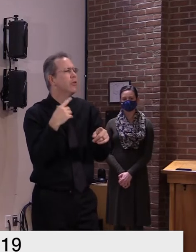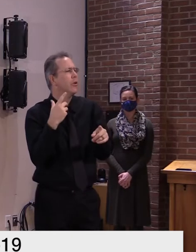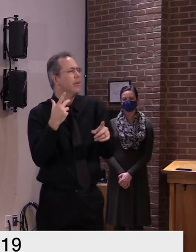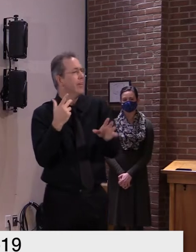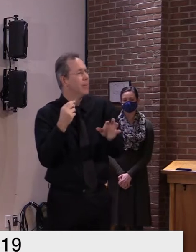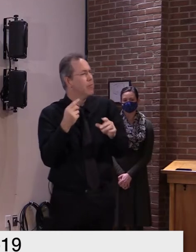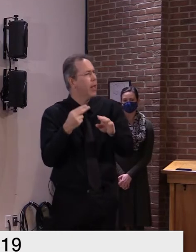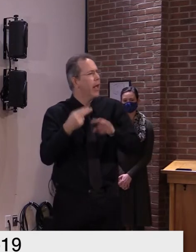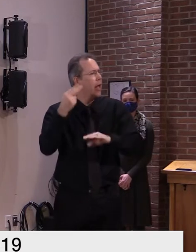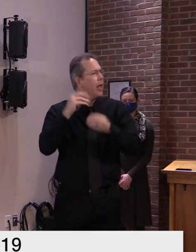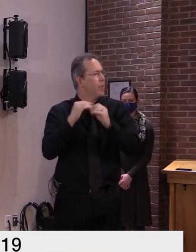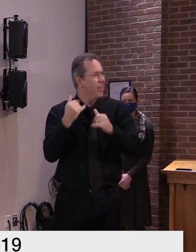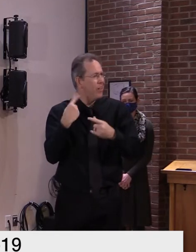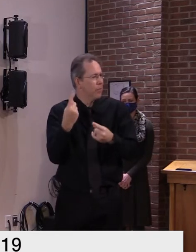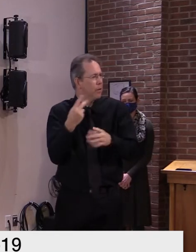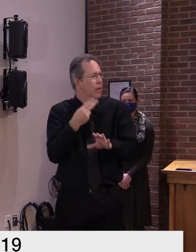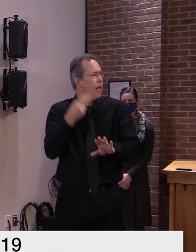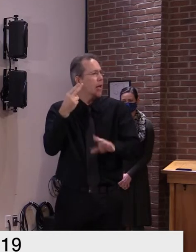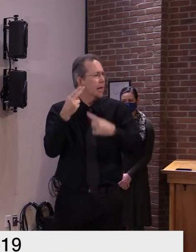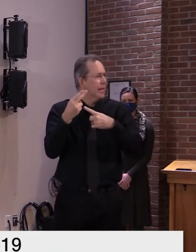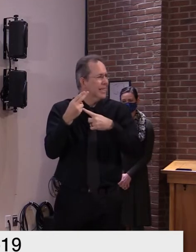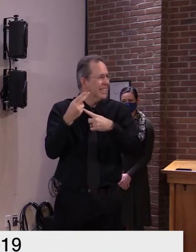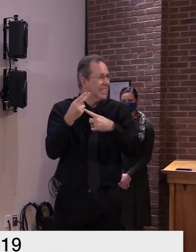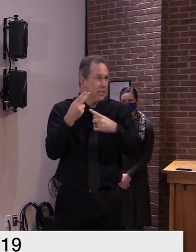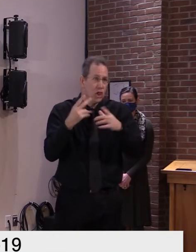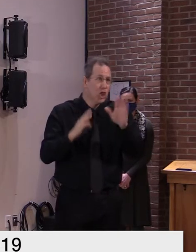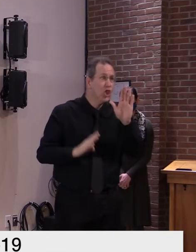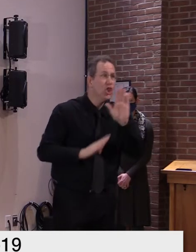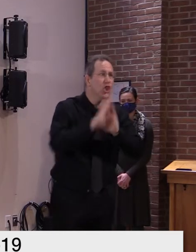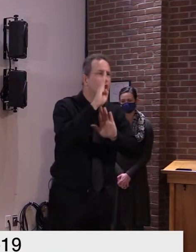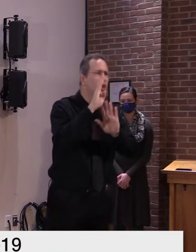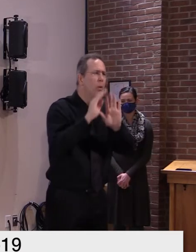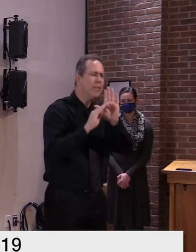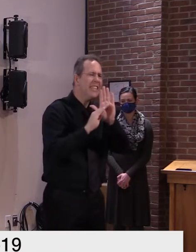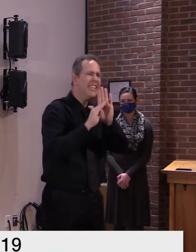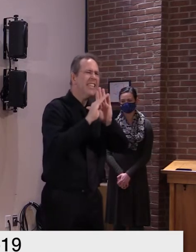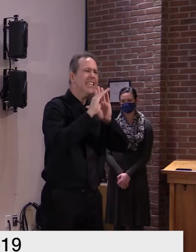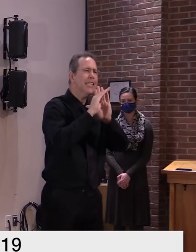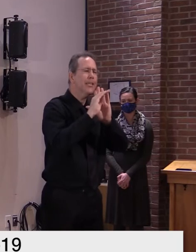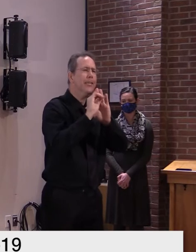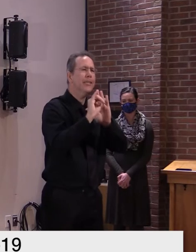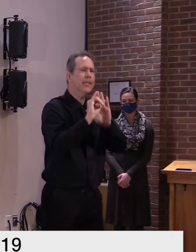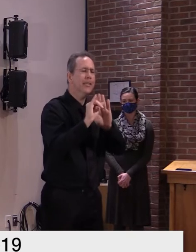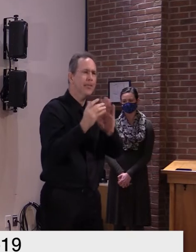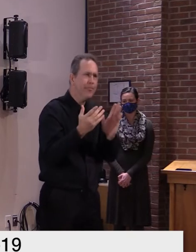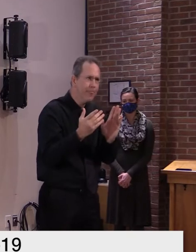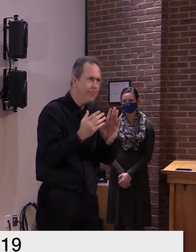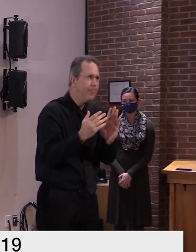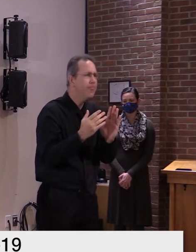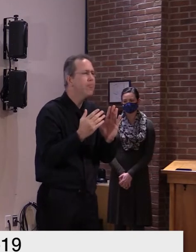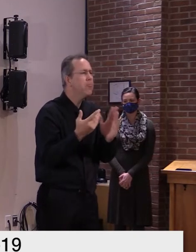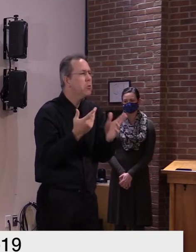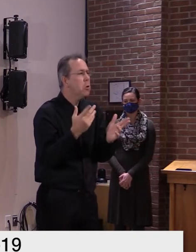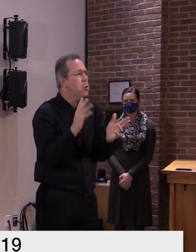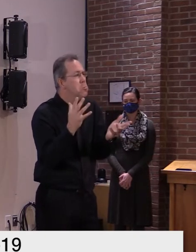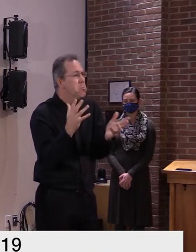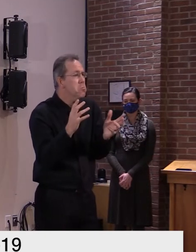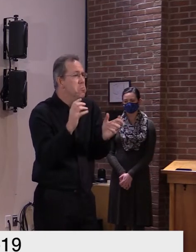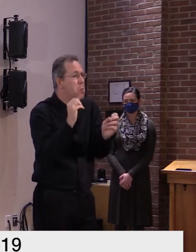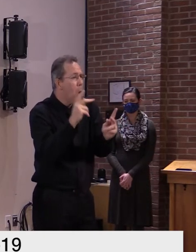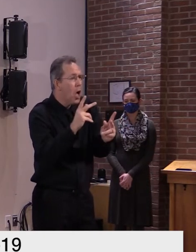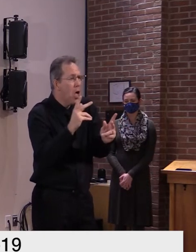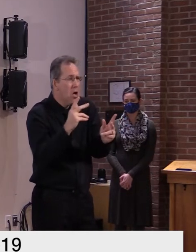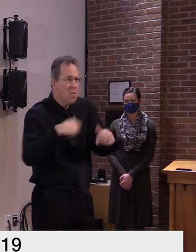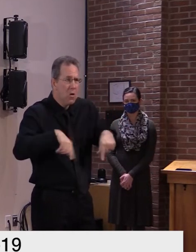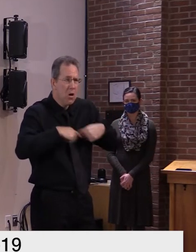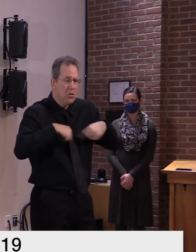high before thanksgiving that's why we put those measures into place so uh good news uh and uh and again from my standpoint